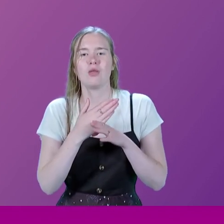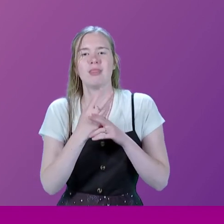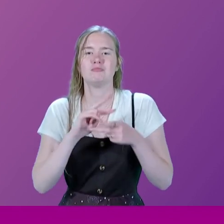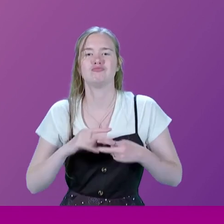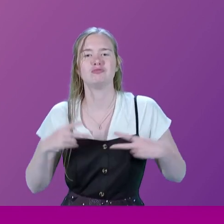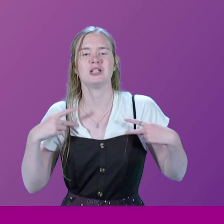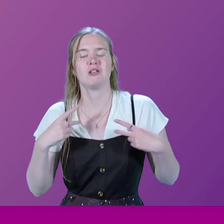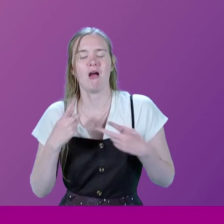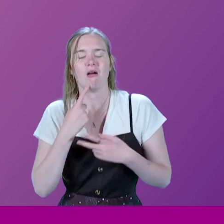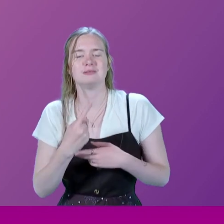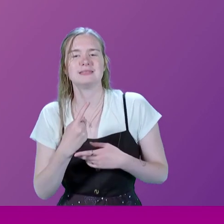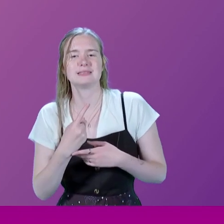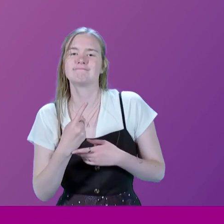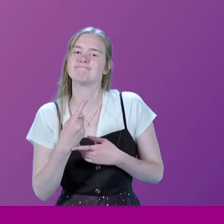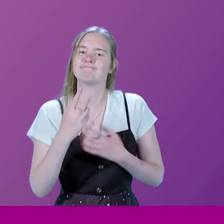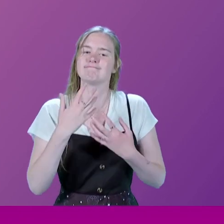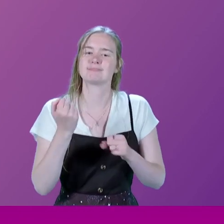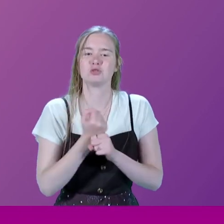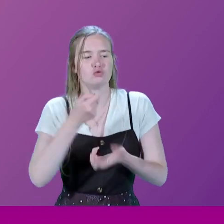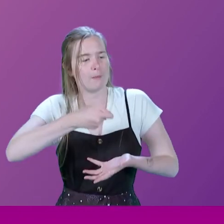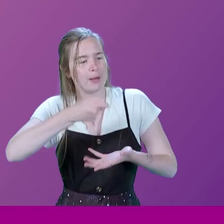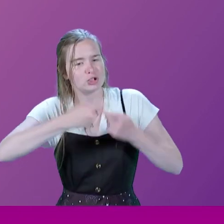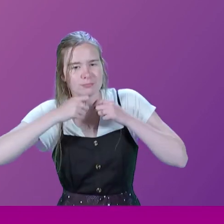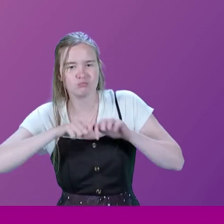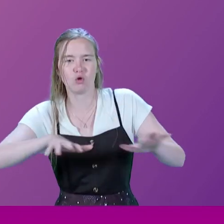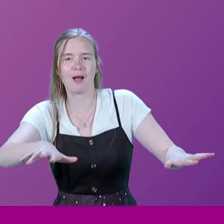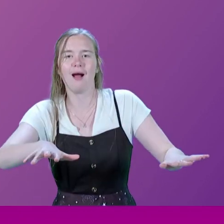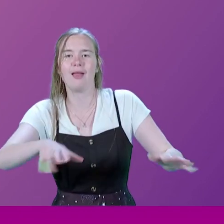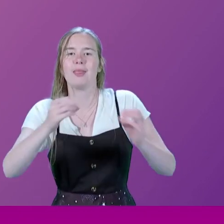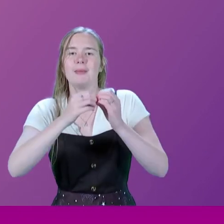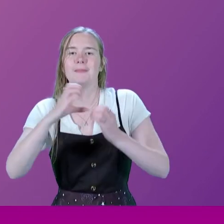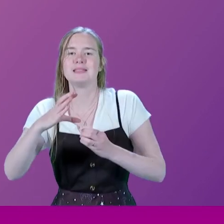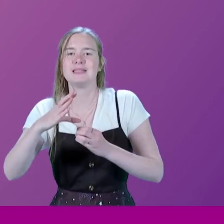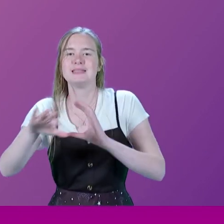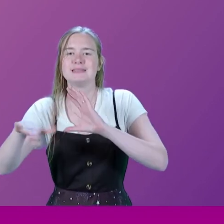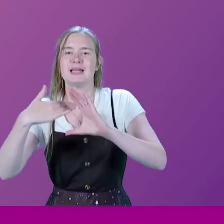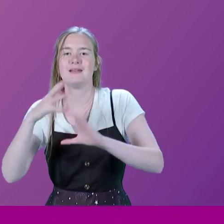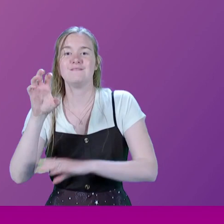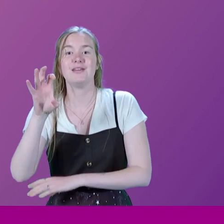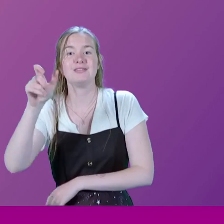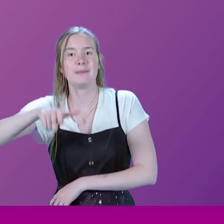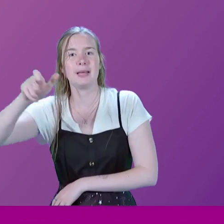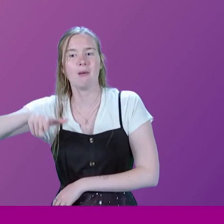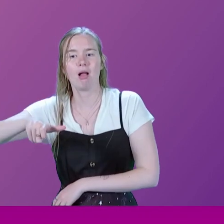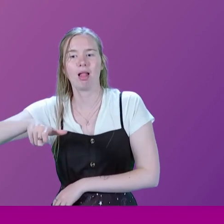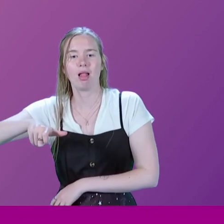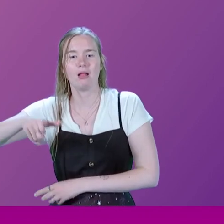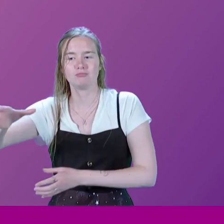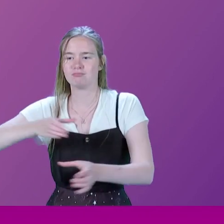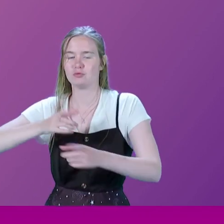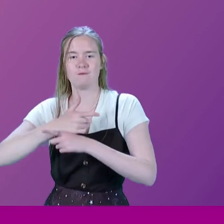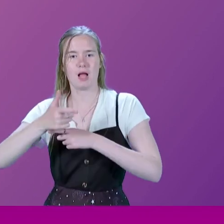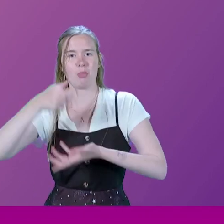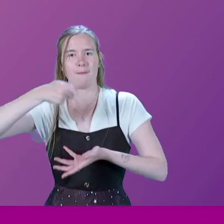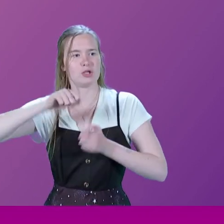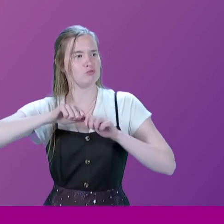and the Chancellor of the Exchequer had to do the budget broadcast, the BBC sent about 15 people to film the budget broadcast.